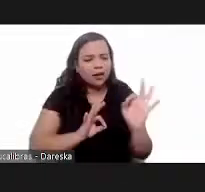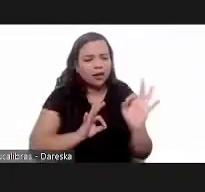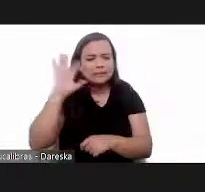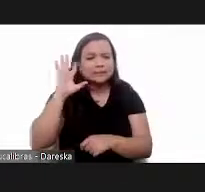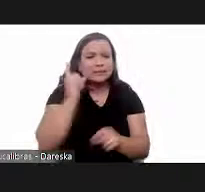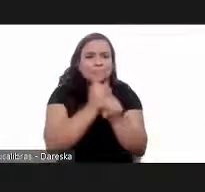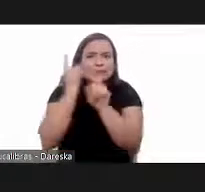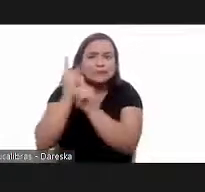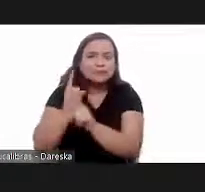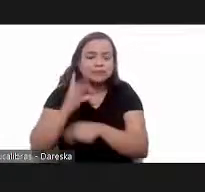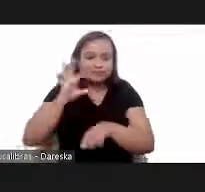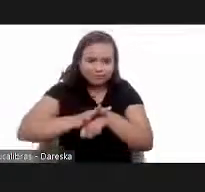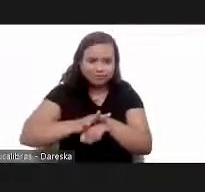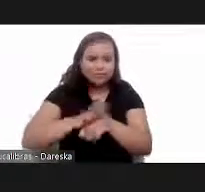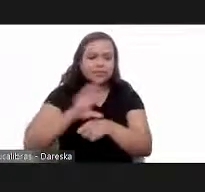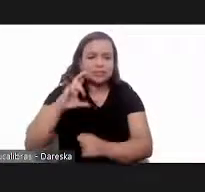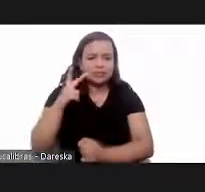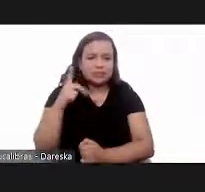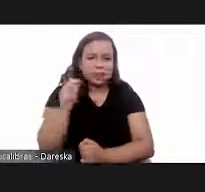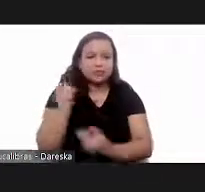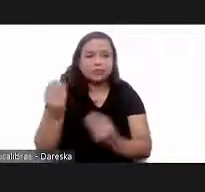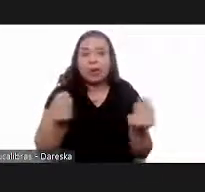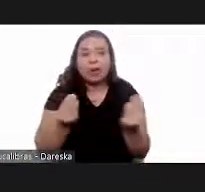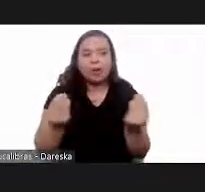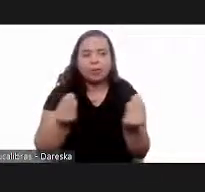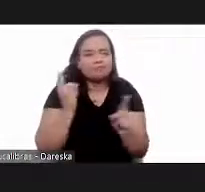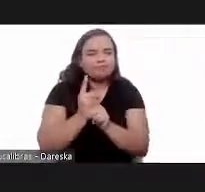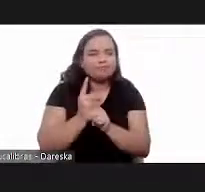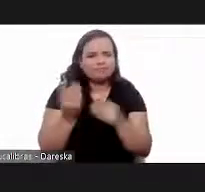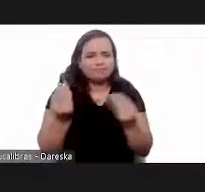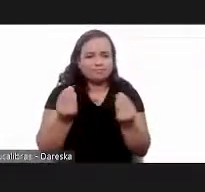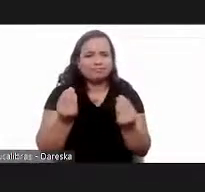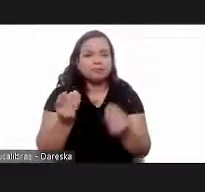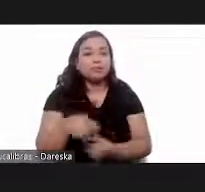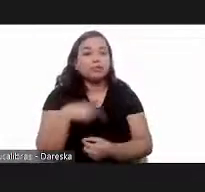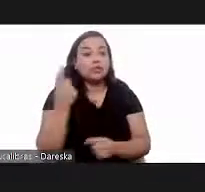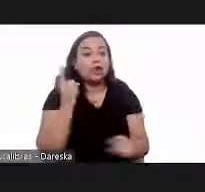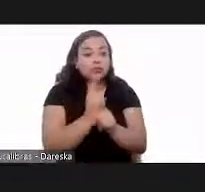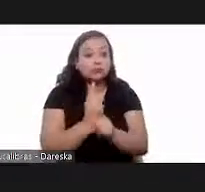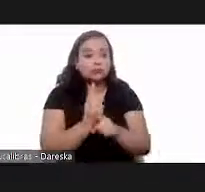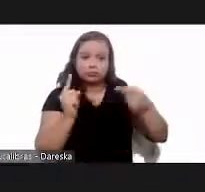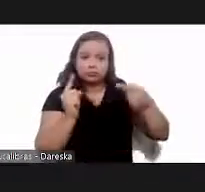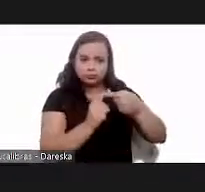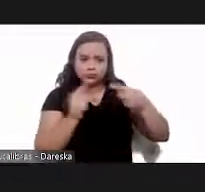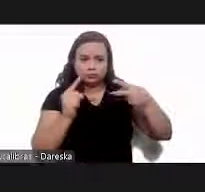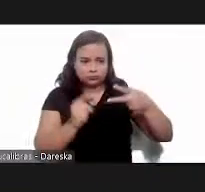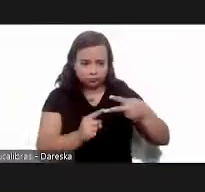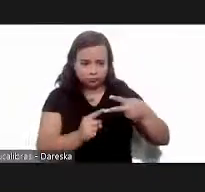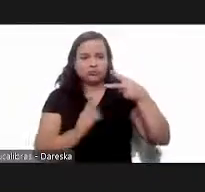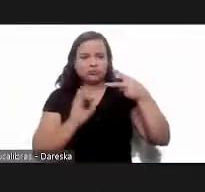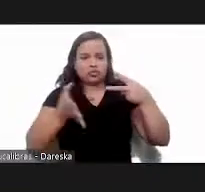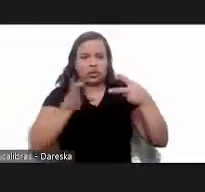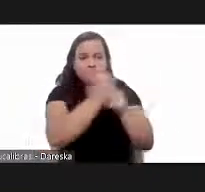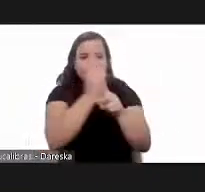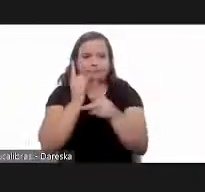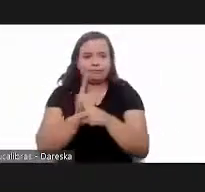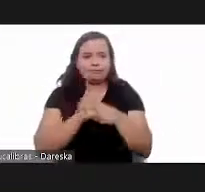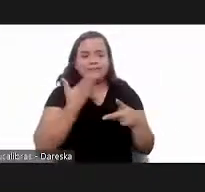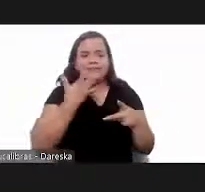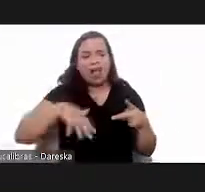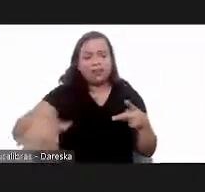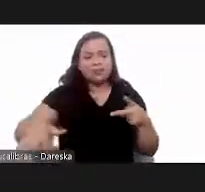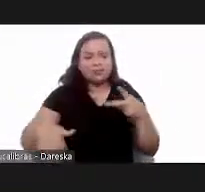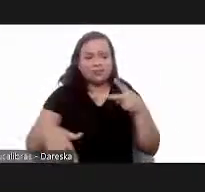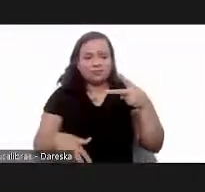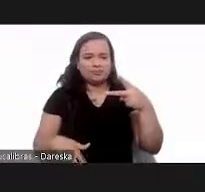to screen for chagas disease and we dedicated our first two cases which